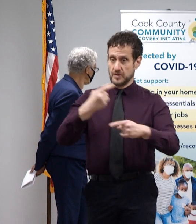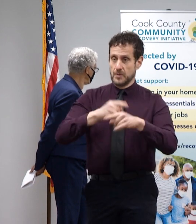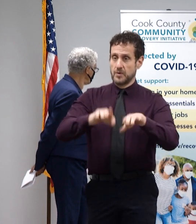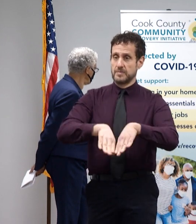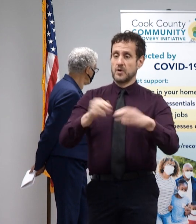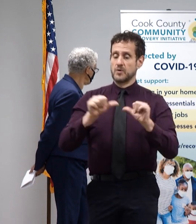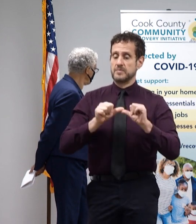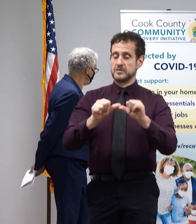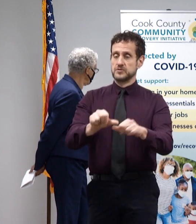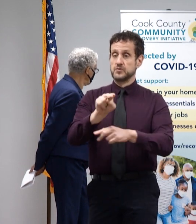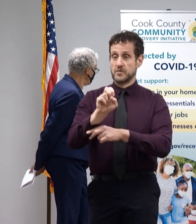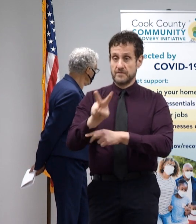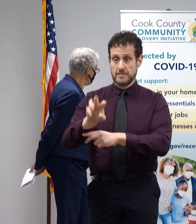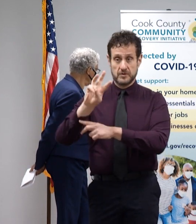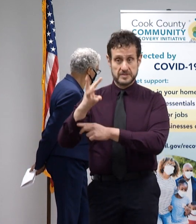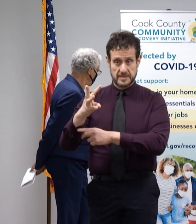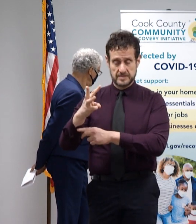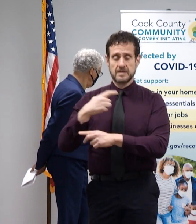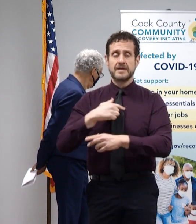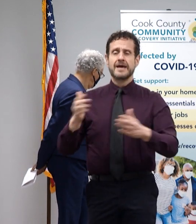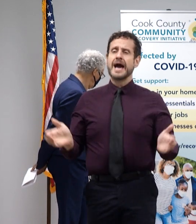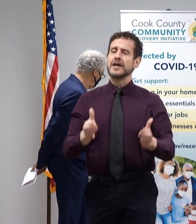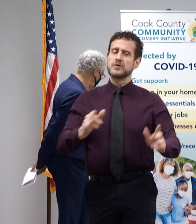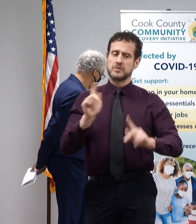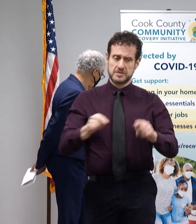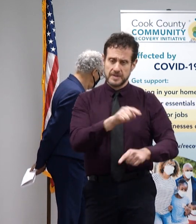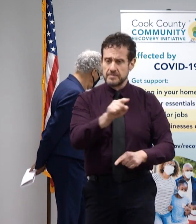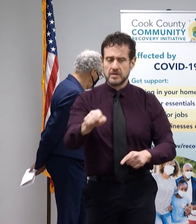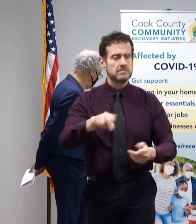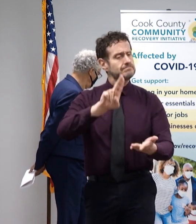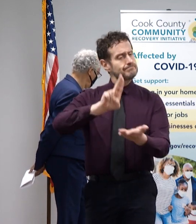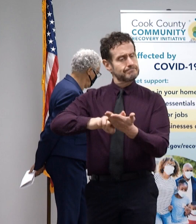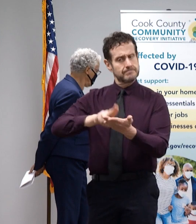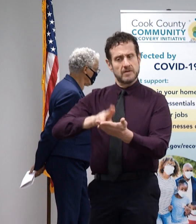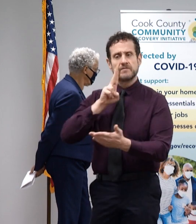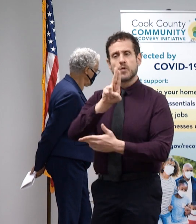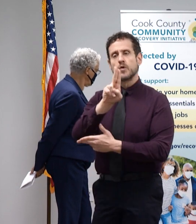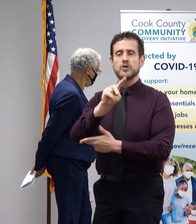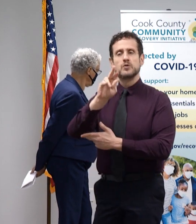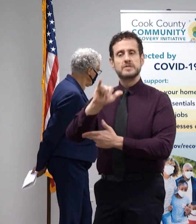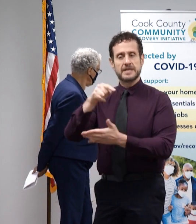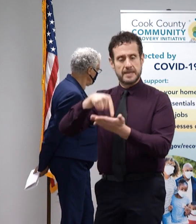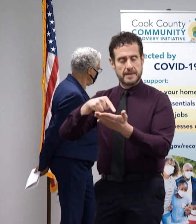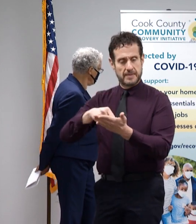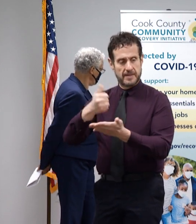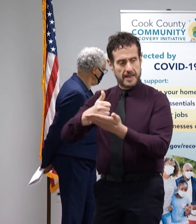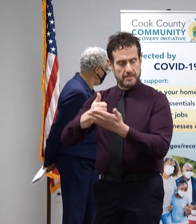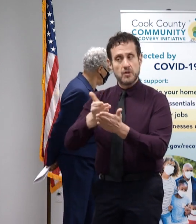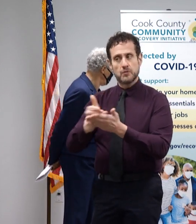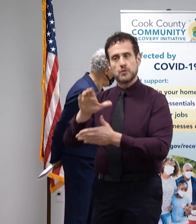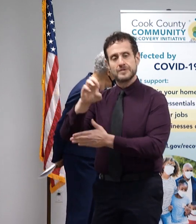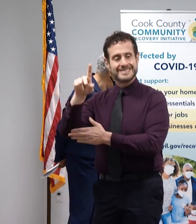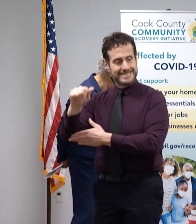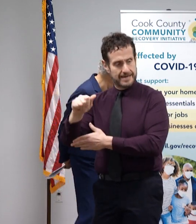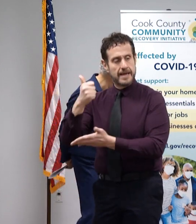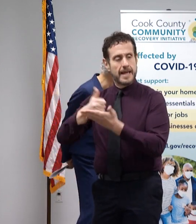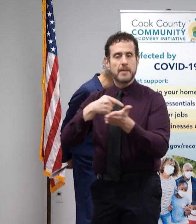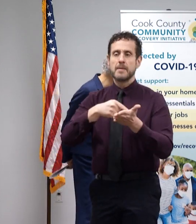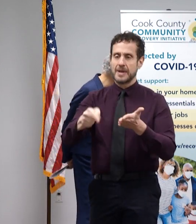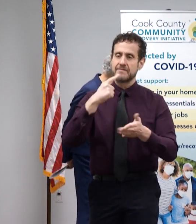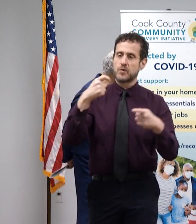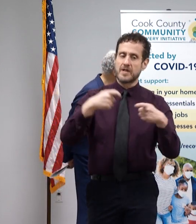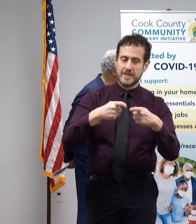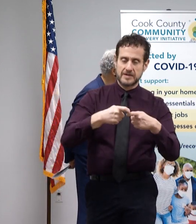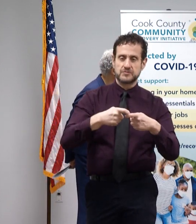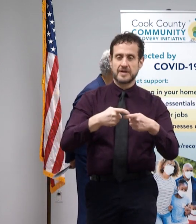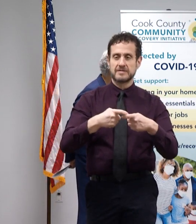until November 6th. I also encourage residents to sign up for utility bill assistance through CETA's program. Information about these